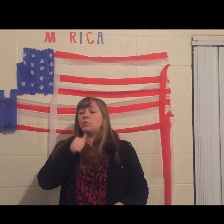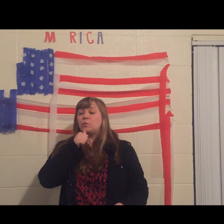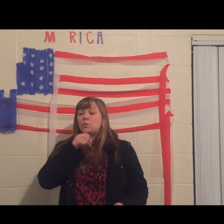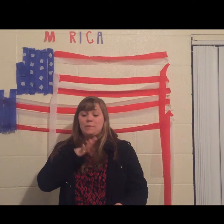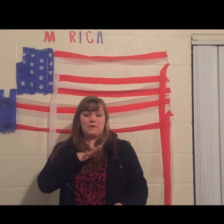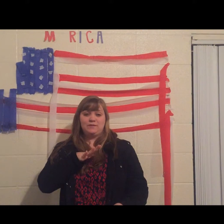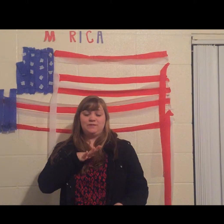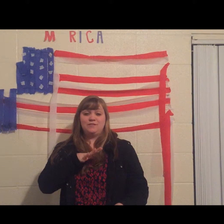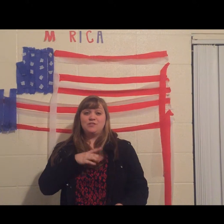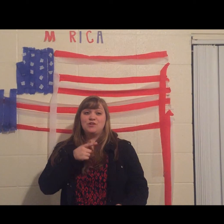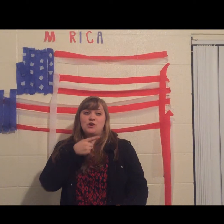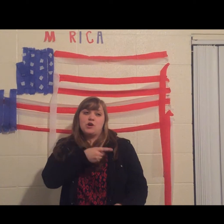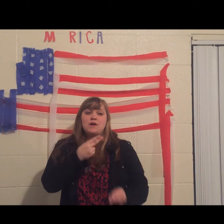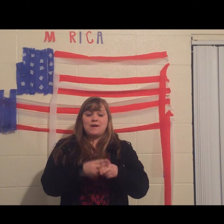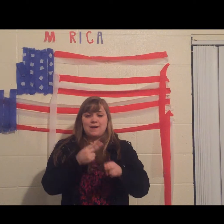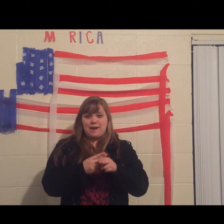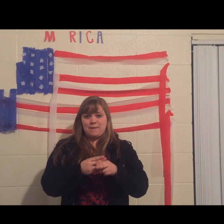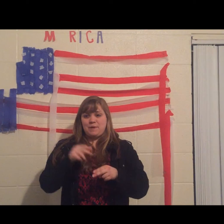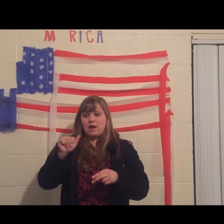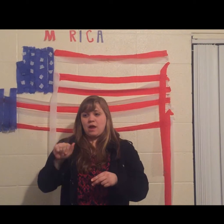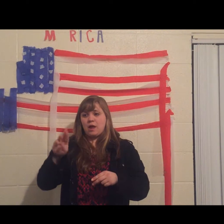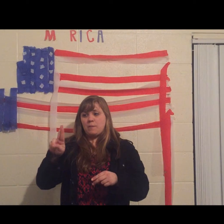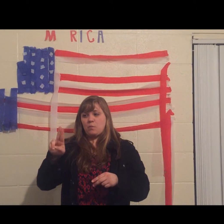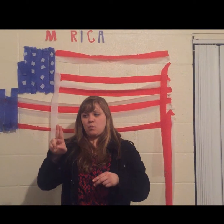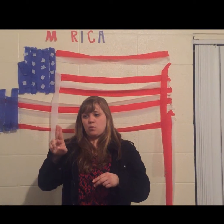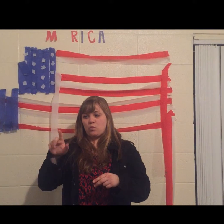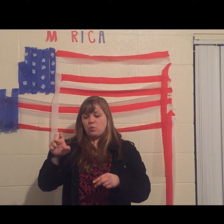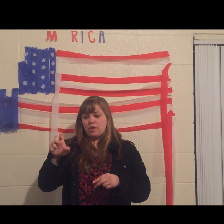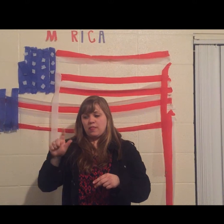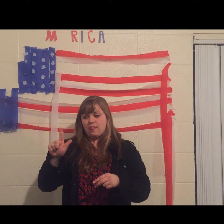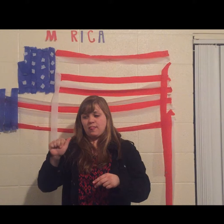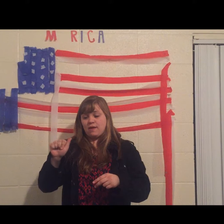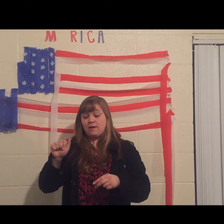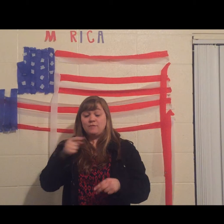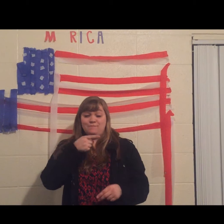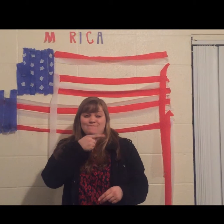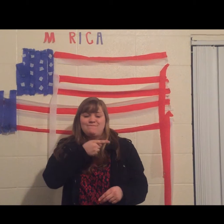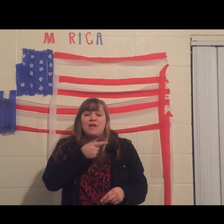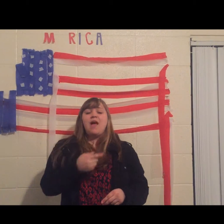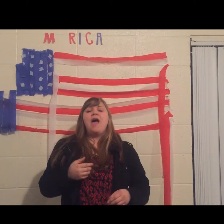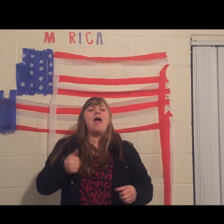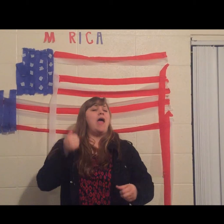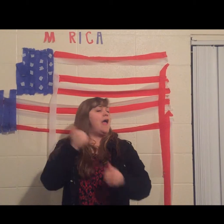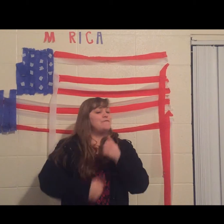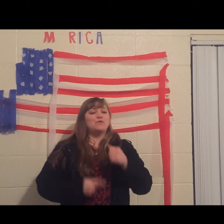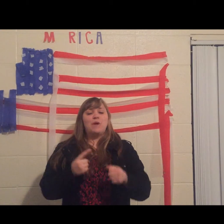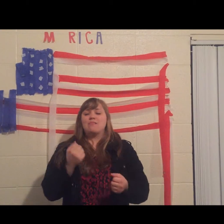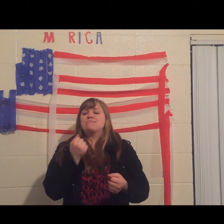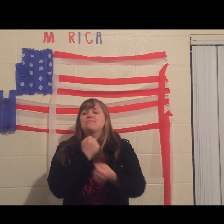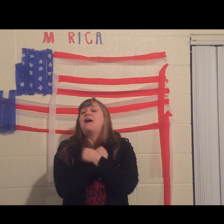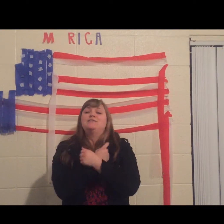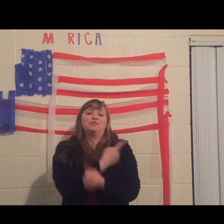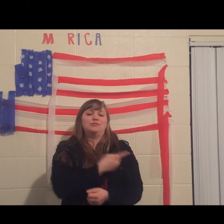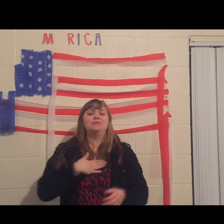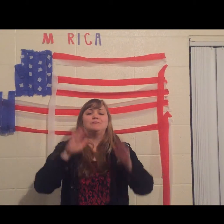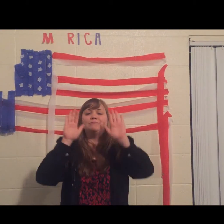Jesus, I'm jealous of it And beyond that Ever since my boat's passed on I haven't gone back God damn, gotta get on there